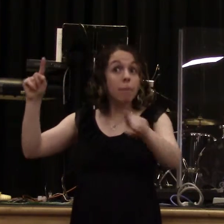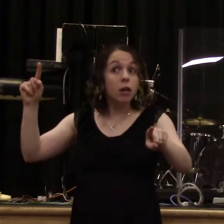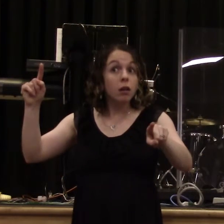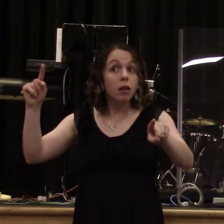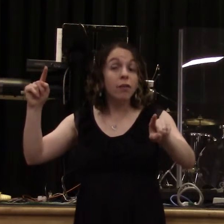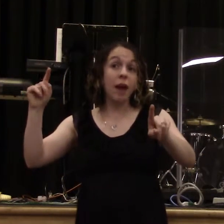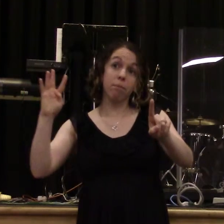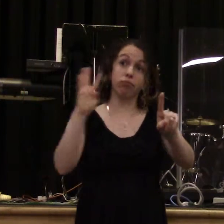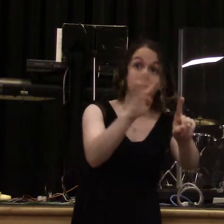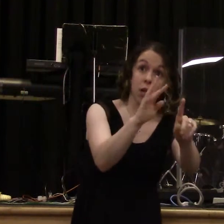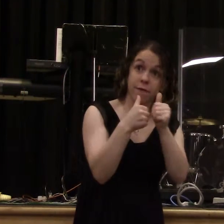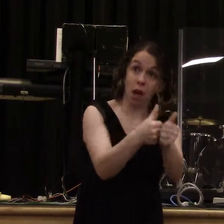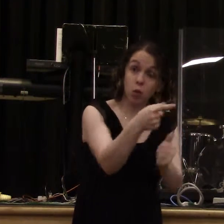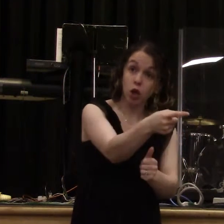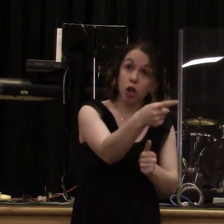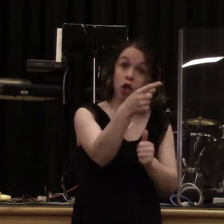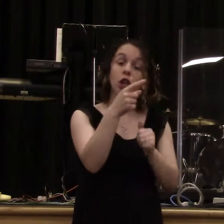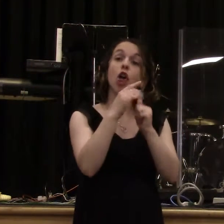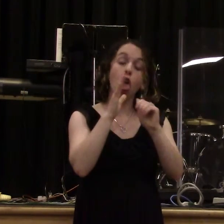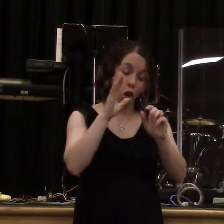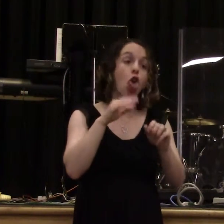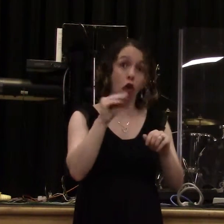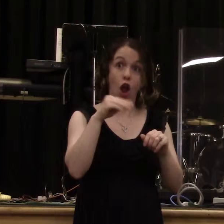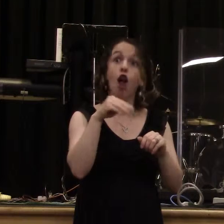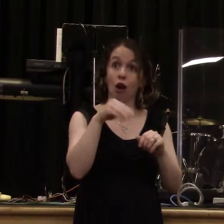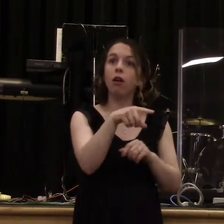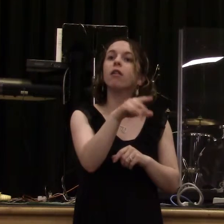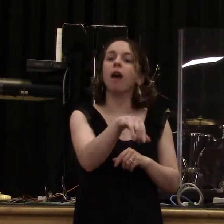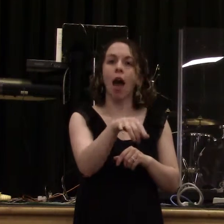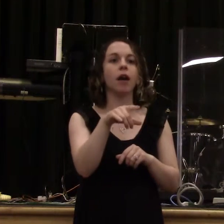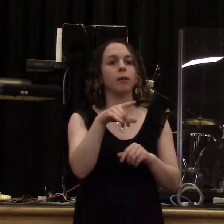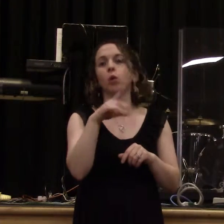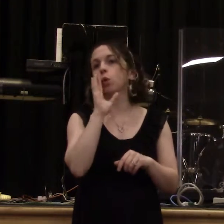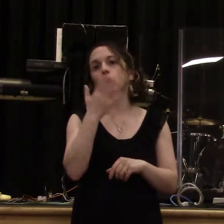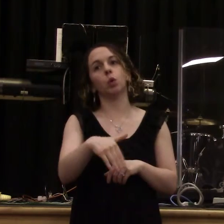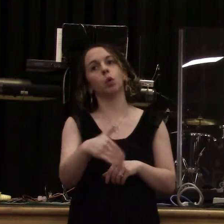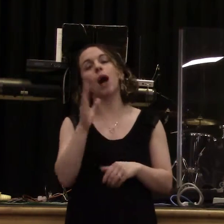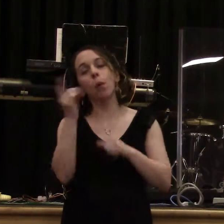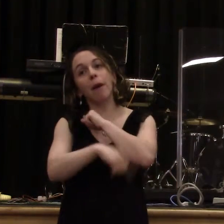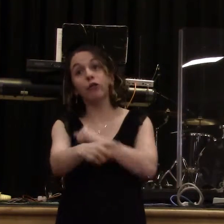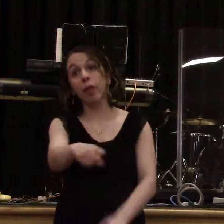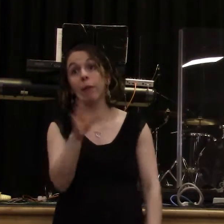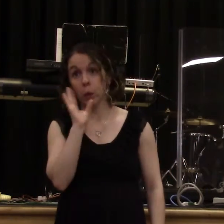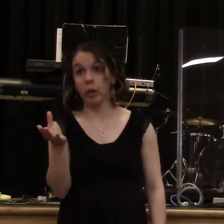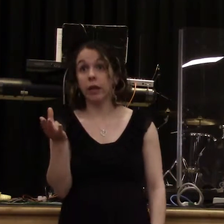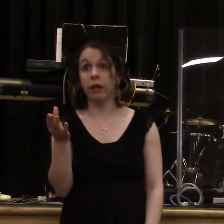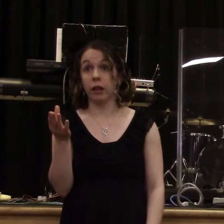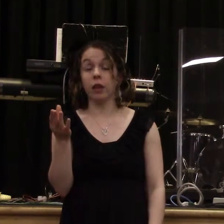He will have a people that love Him. Hallelujah. He will have a bride without spot or wrinkle, and that's what He's calling us to. And if there's ever, if